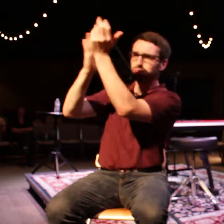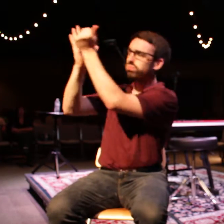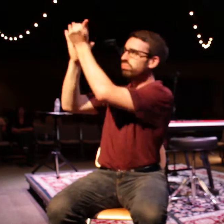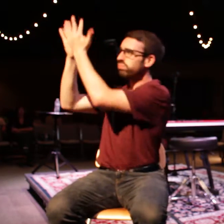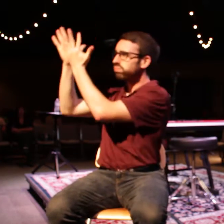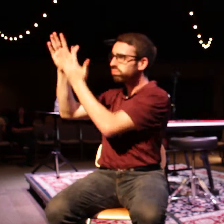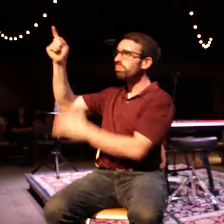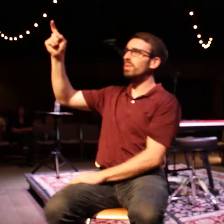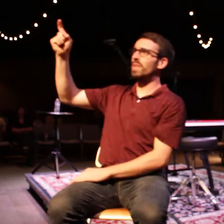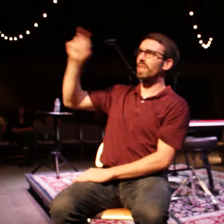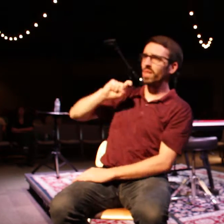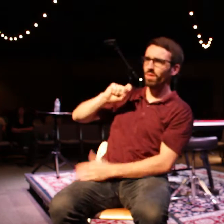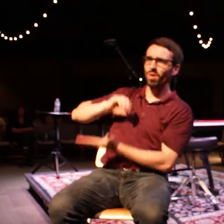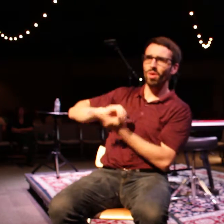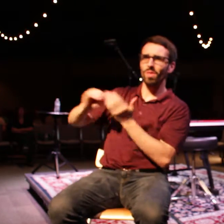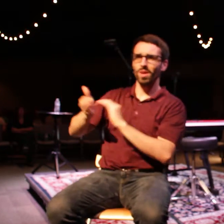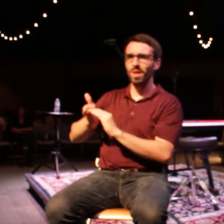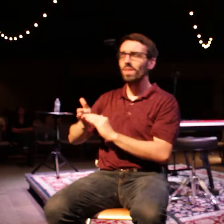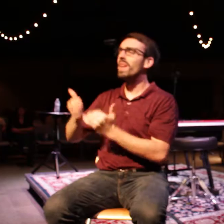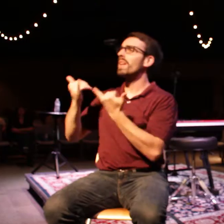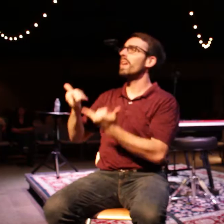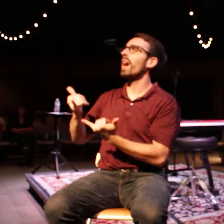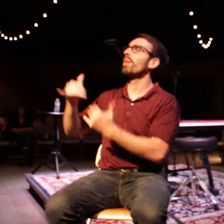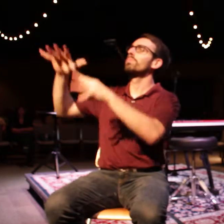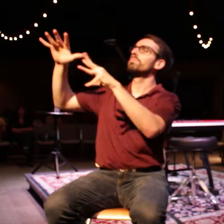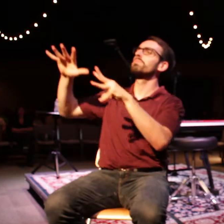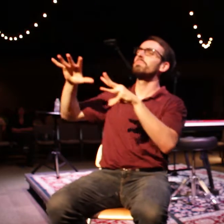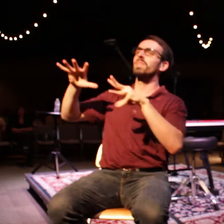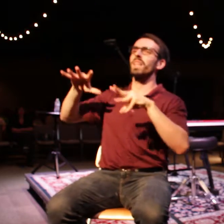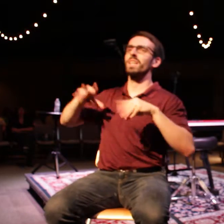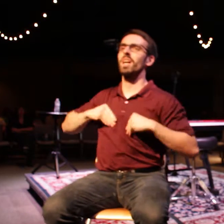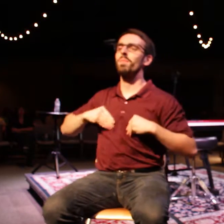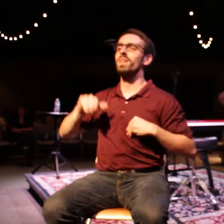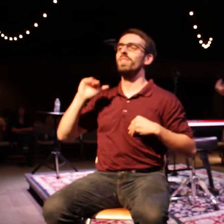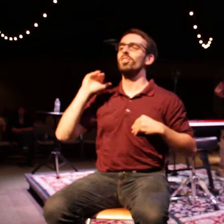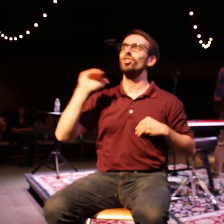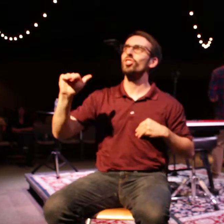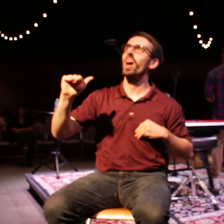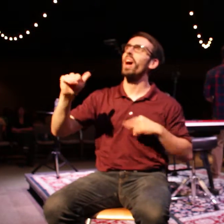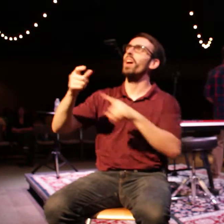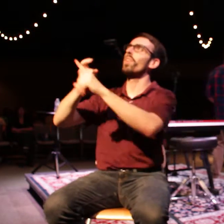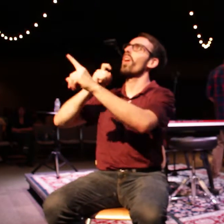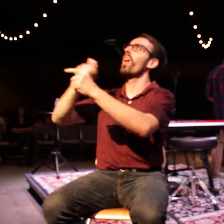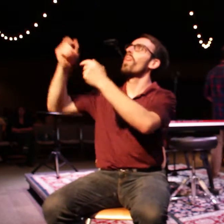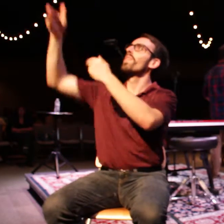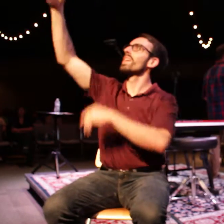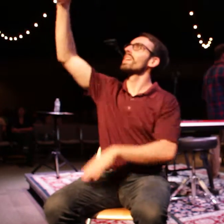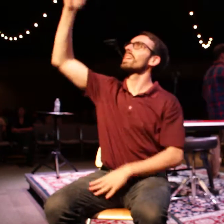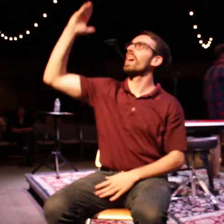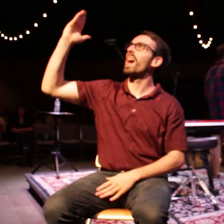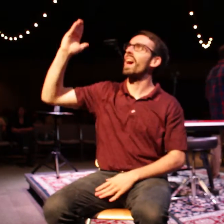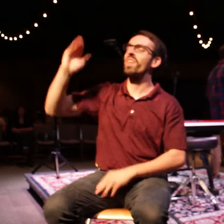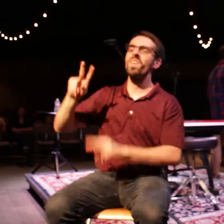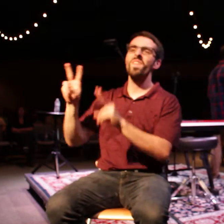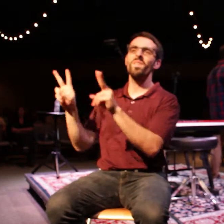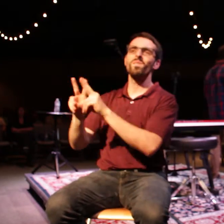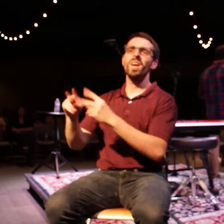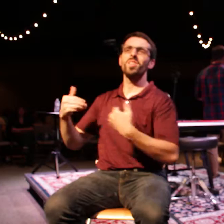as a son, as a daughter, as a child of God, and my value is secure. Work has nothing to do with my value. My